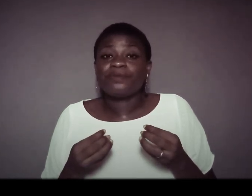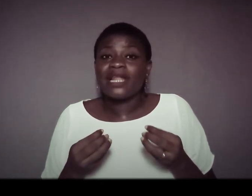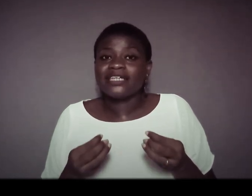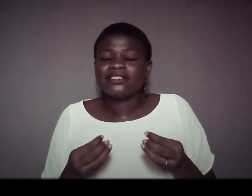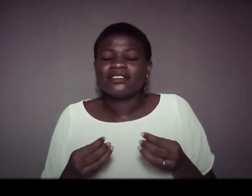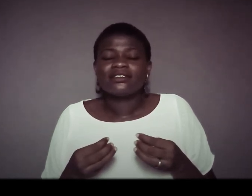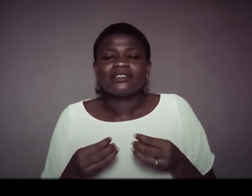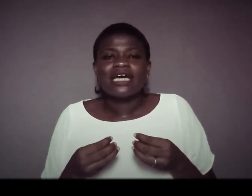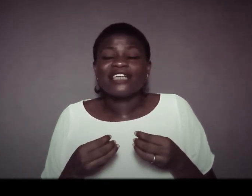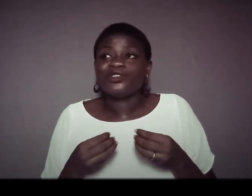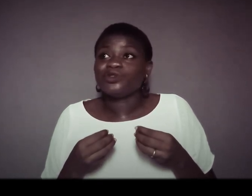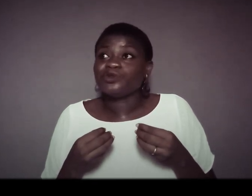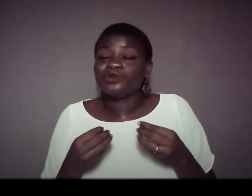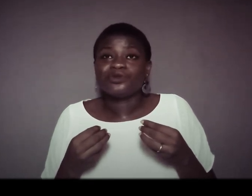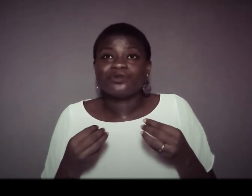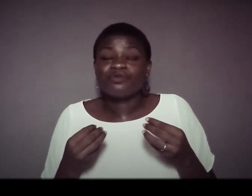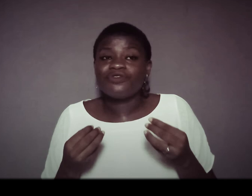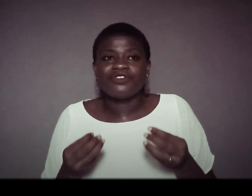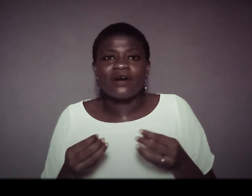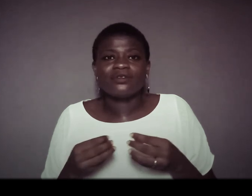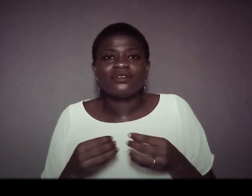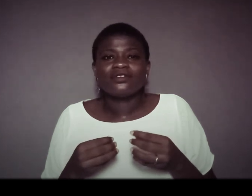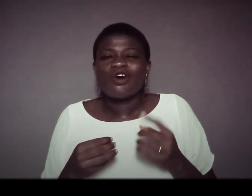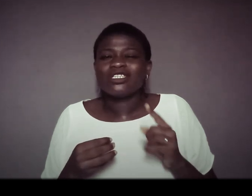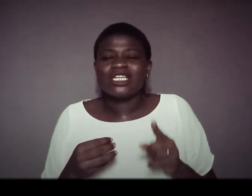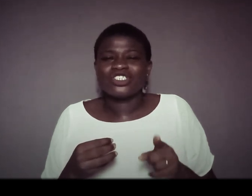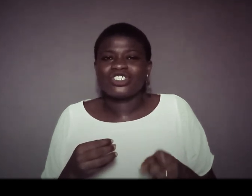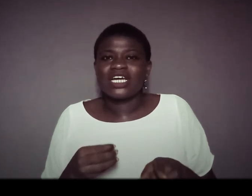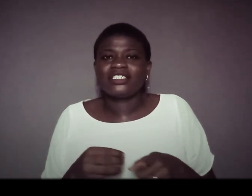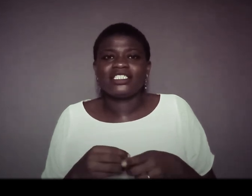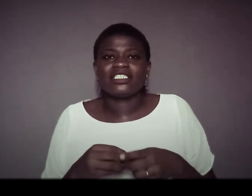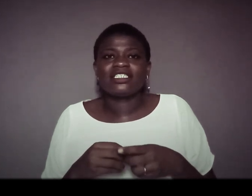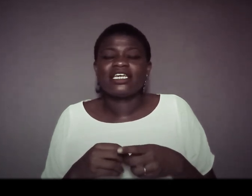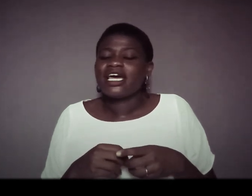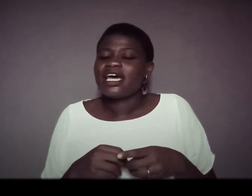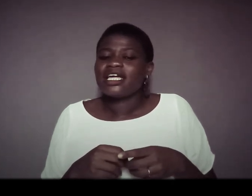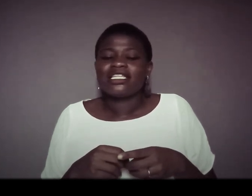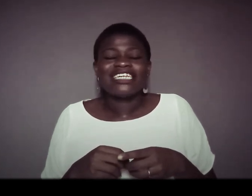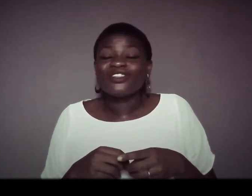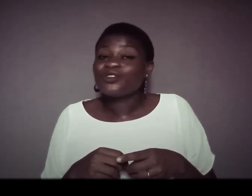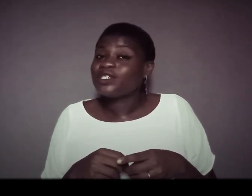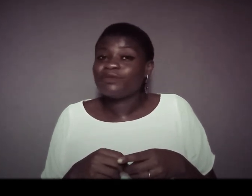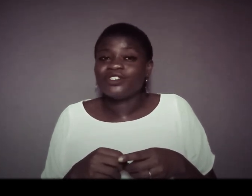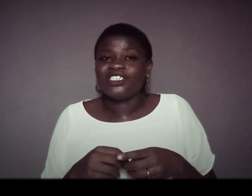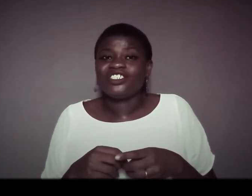plan as you move around understand this that's that's only for your wedding